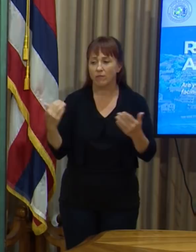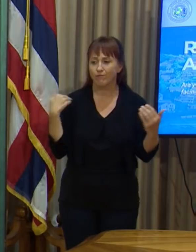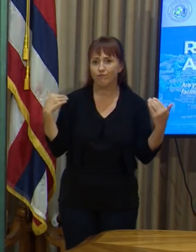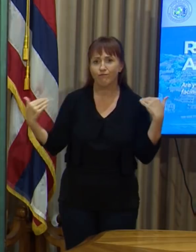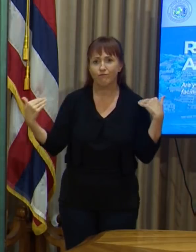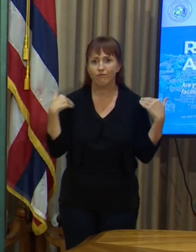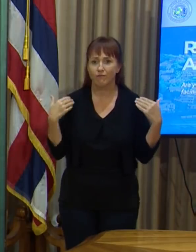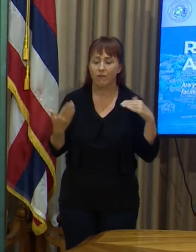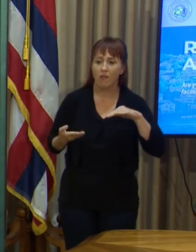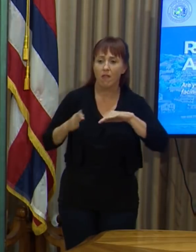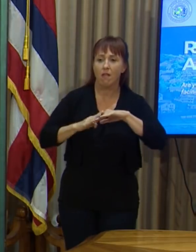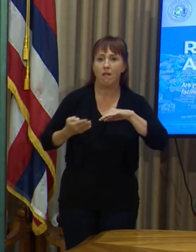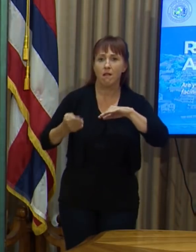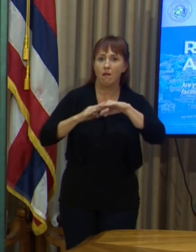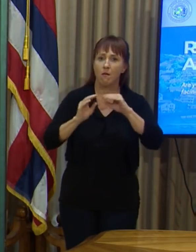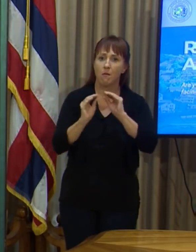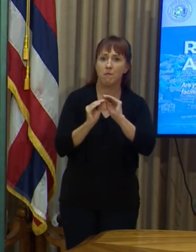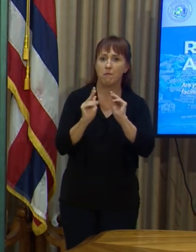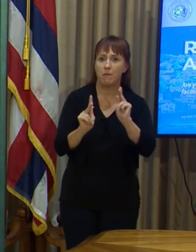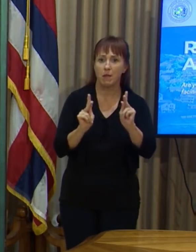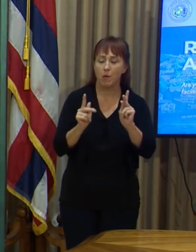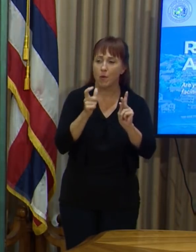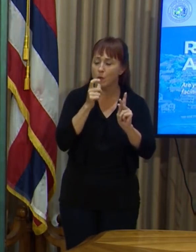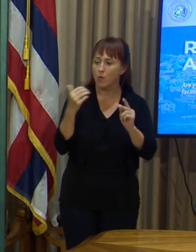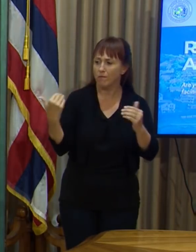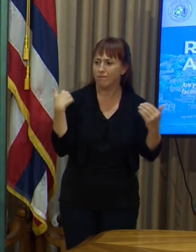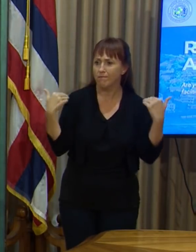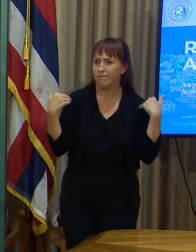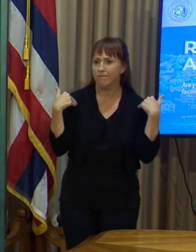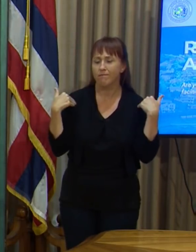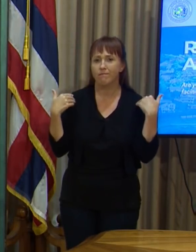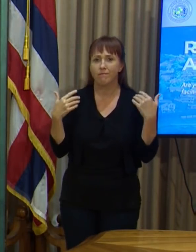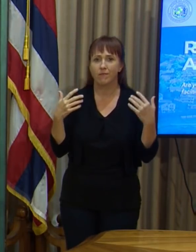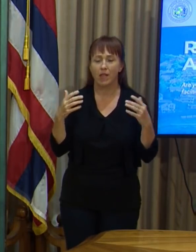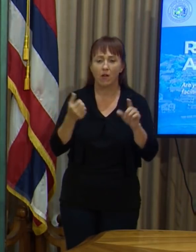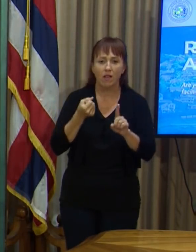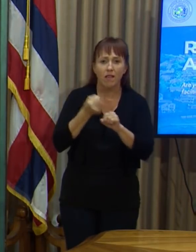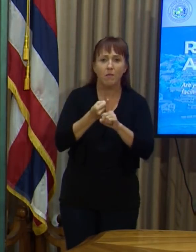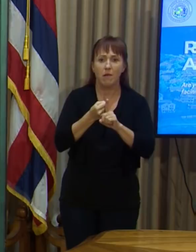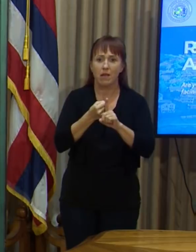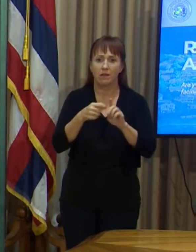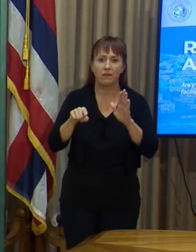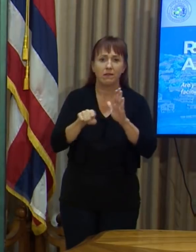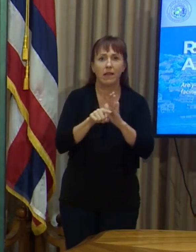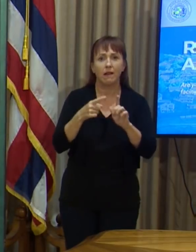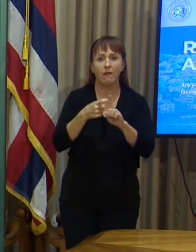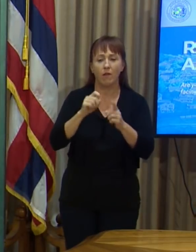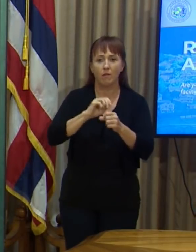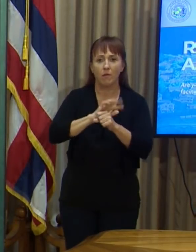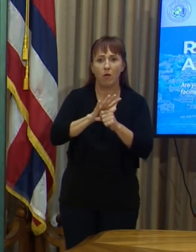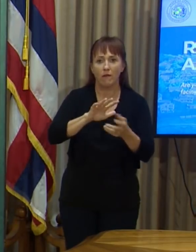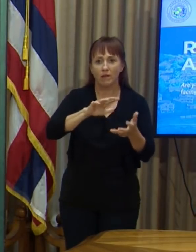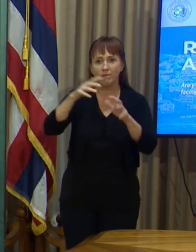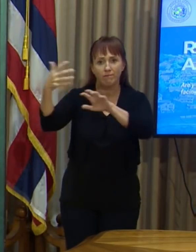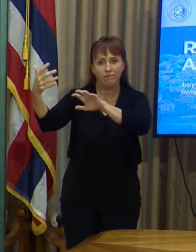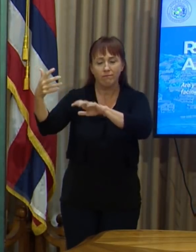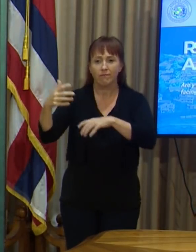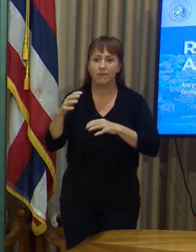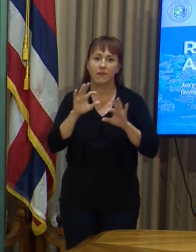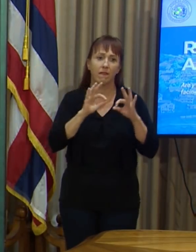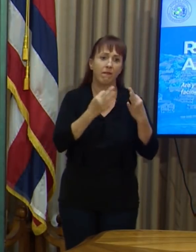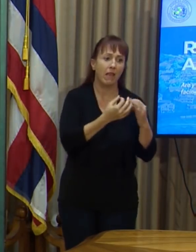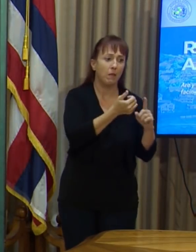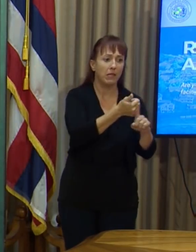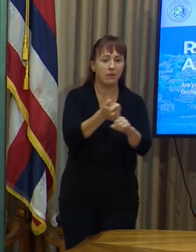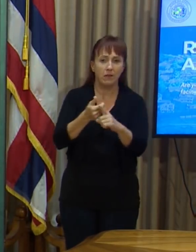of people across the state who are impacted by the economic downturn and families have struggled